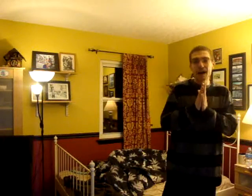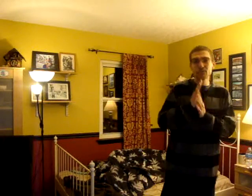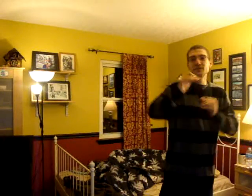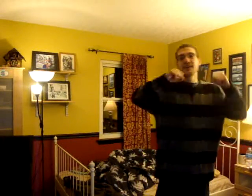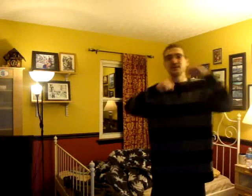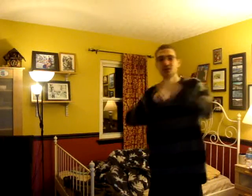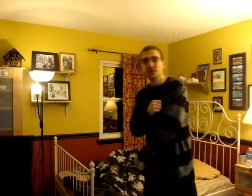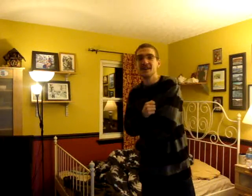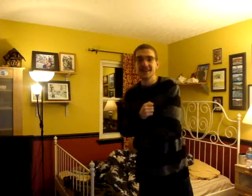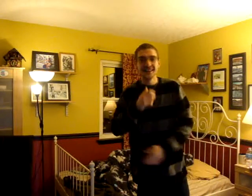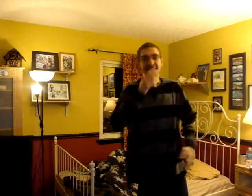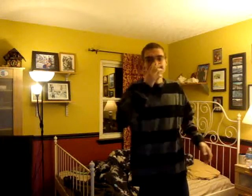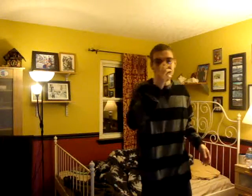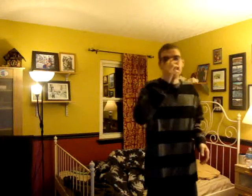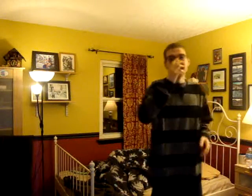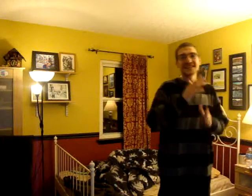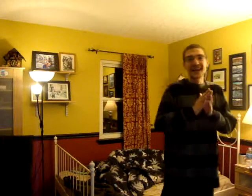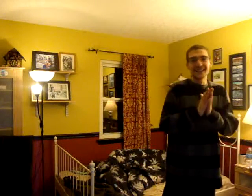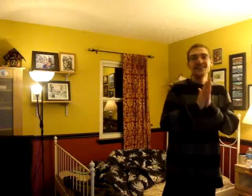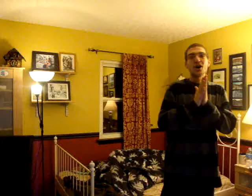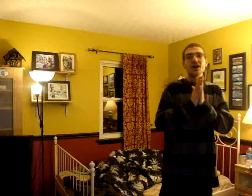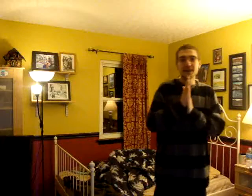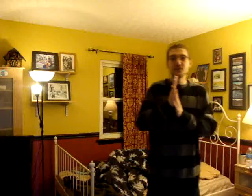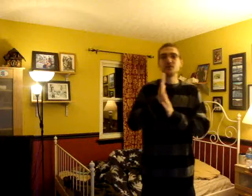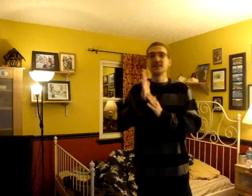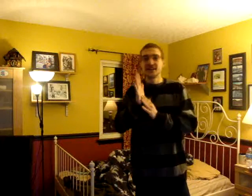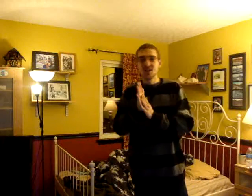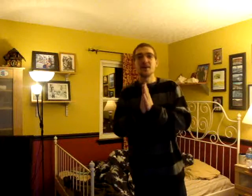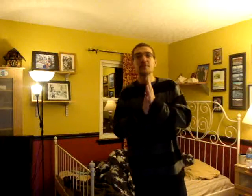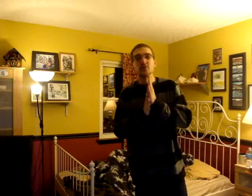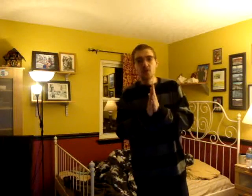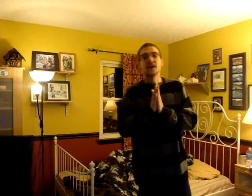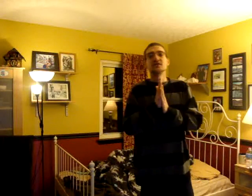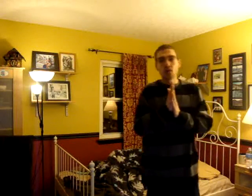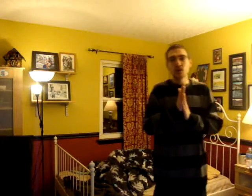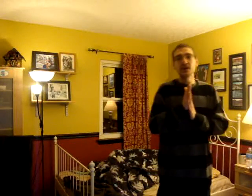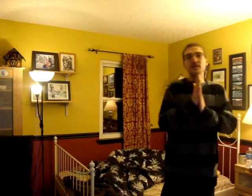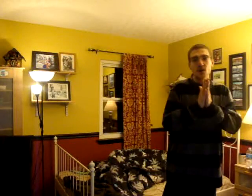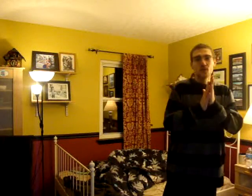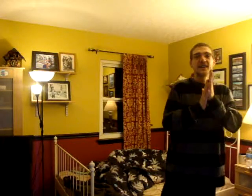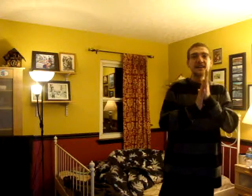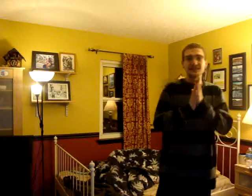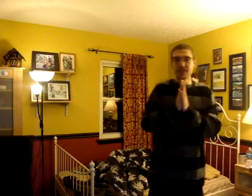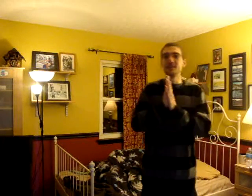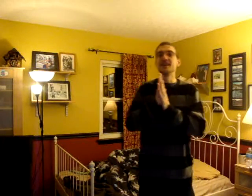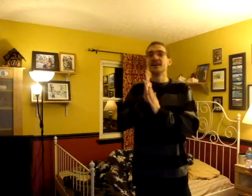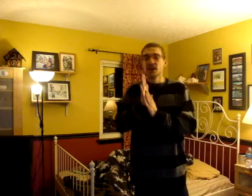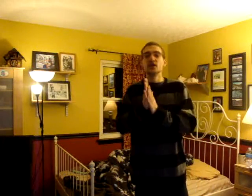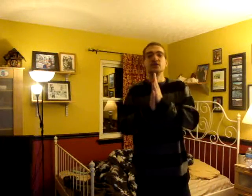out your fake tooth. Yo, it's that N.A.R.K. You sweeter than the Babe Ruth. So don't even go against me, man. Cause